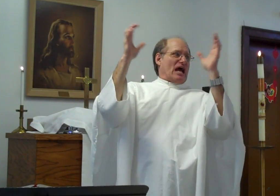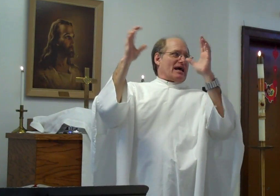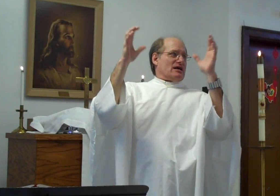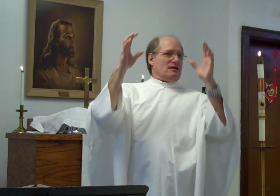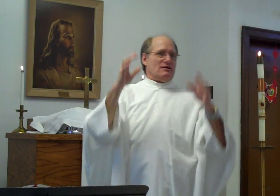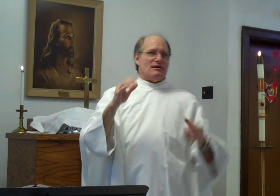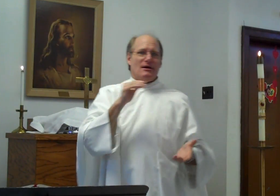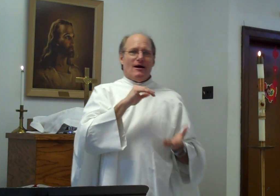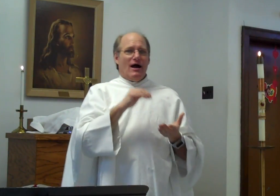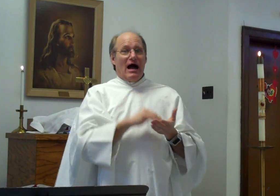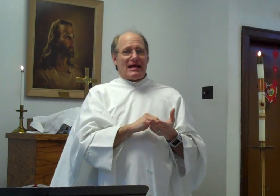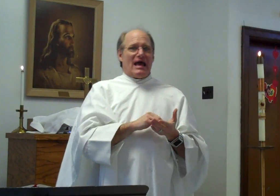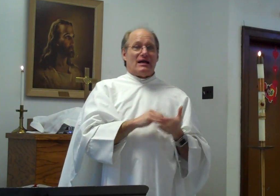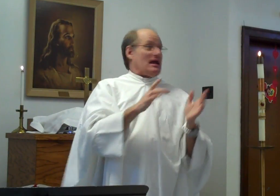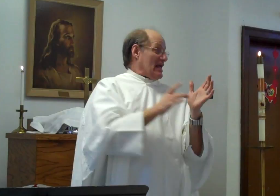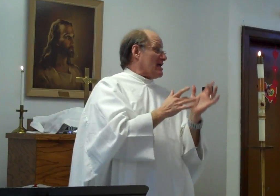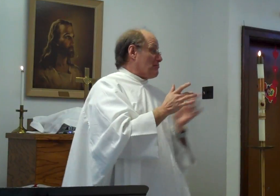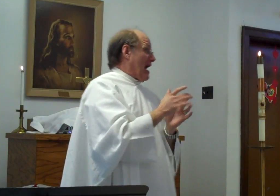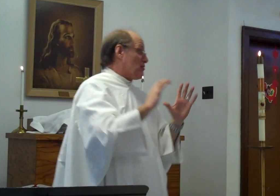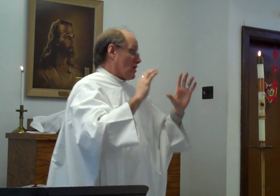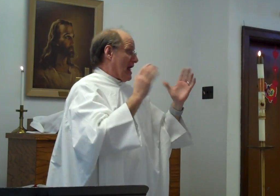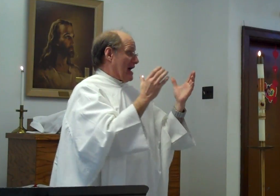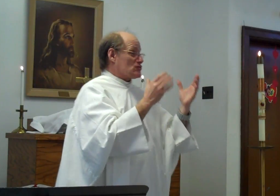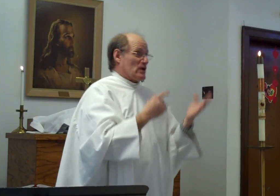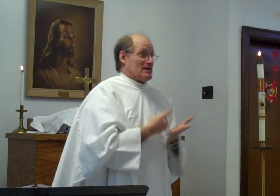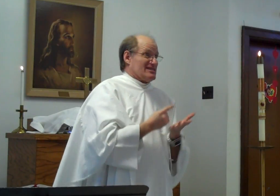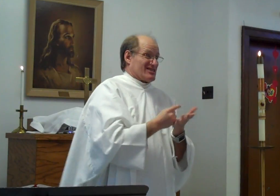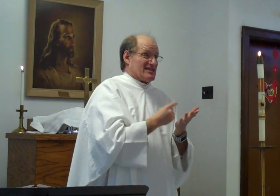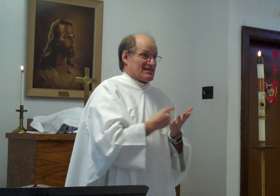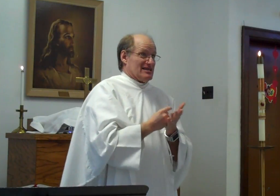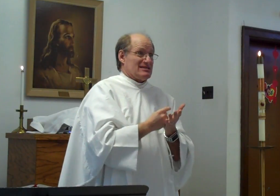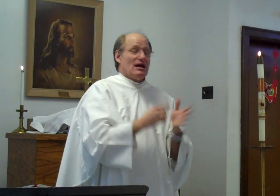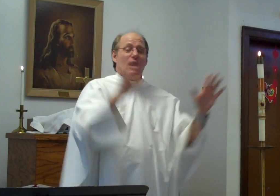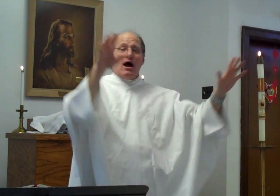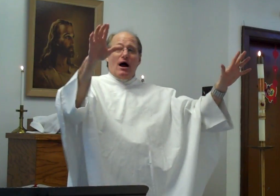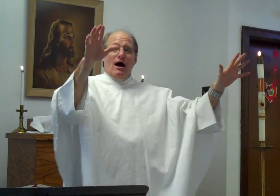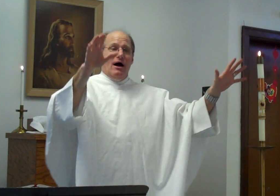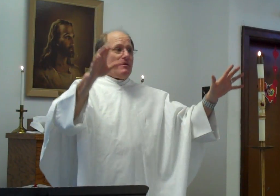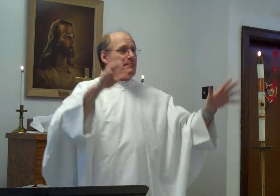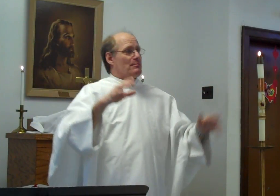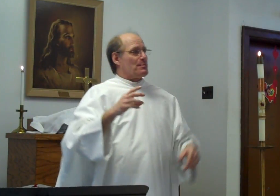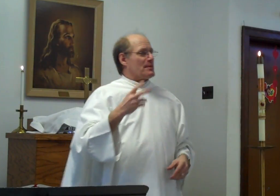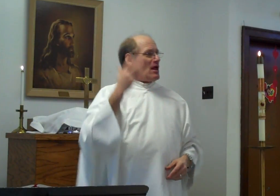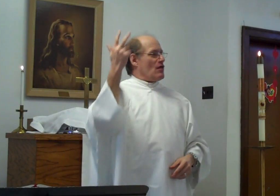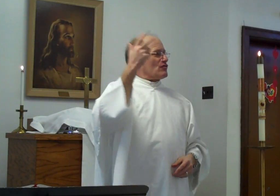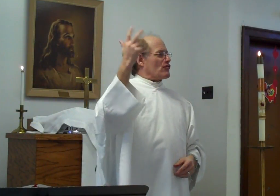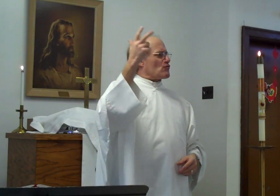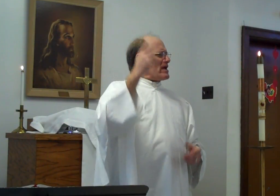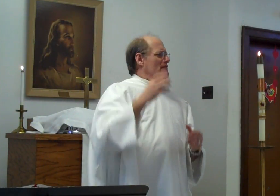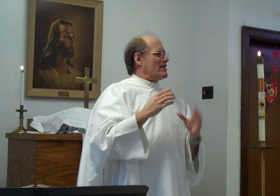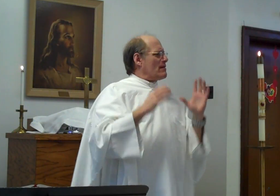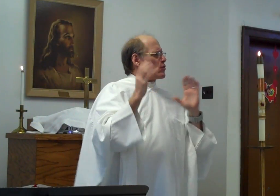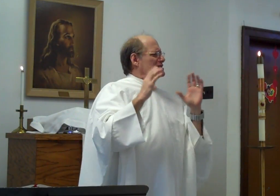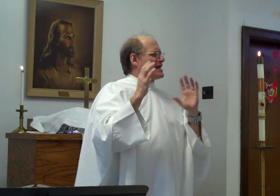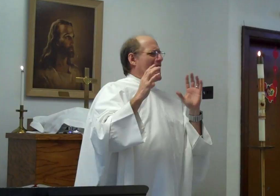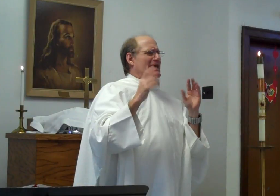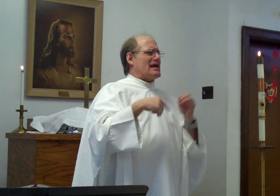chatted. Again. In Bible class. We discussed this. The three of them. chatting.